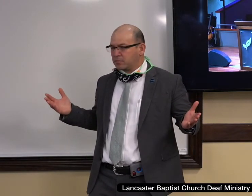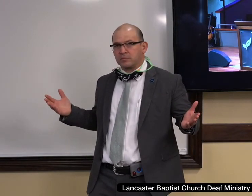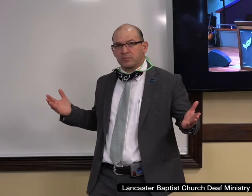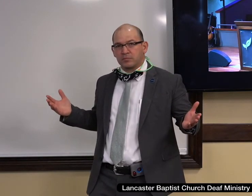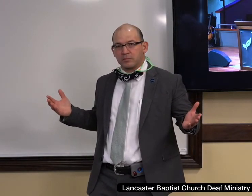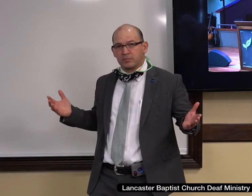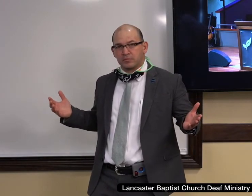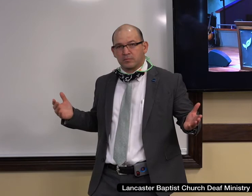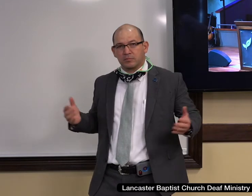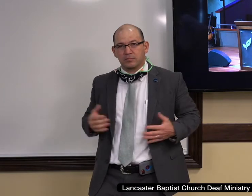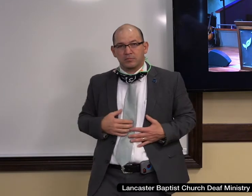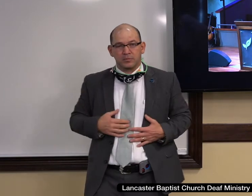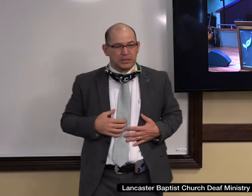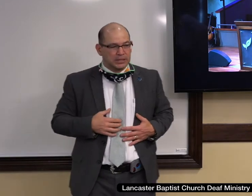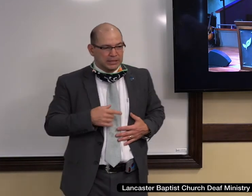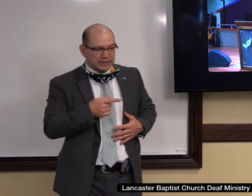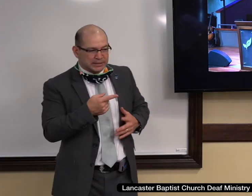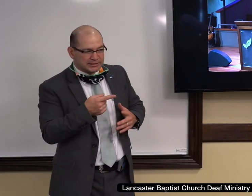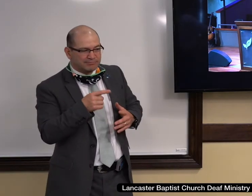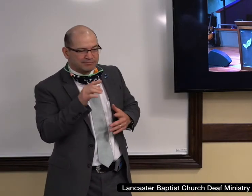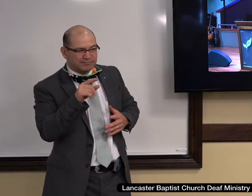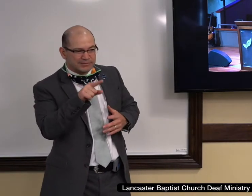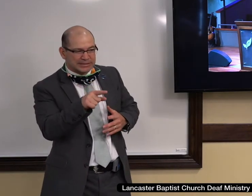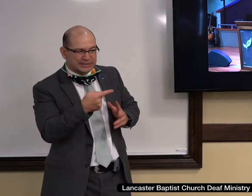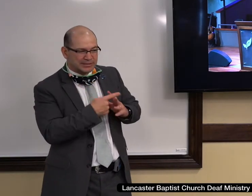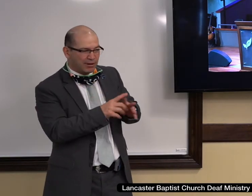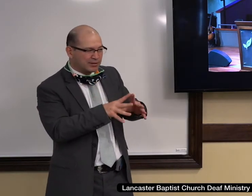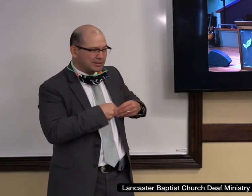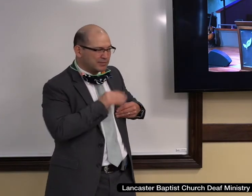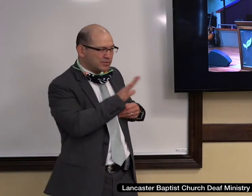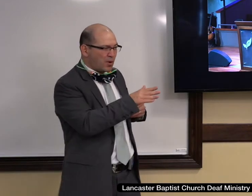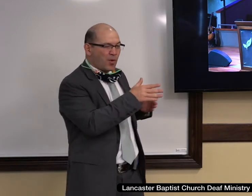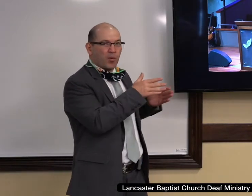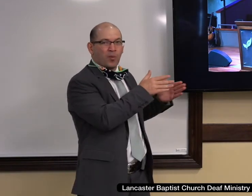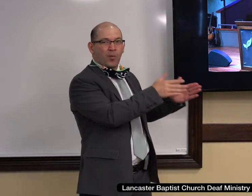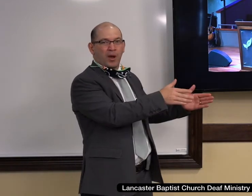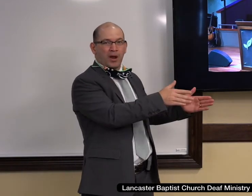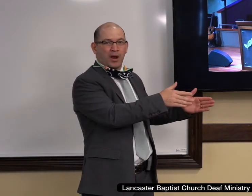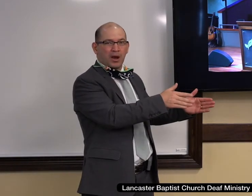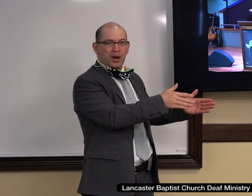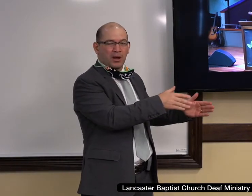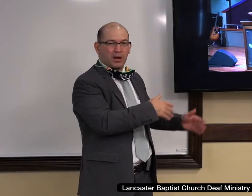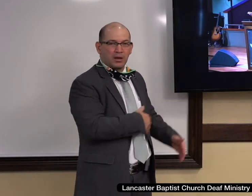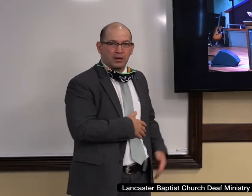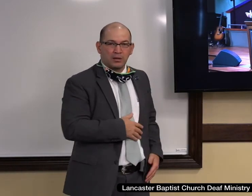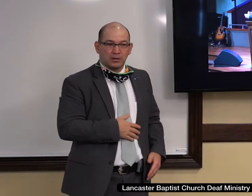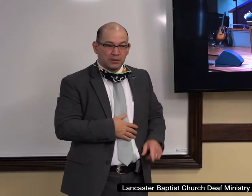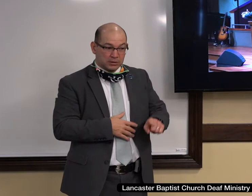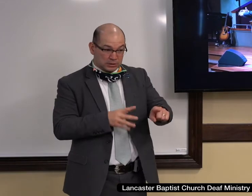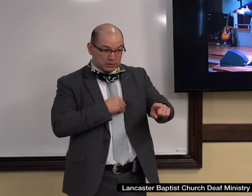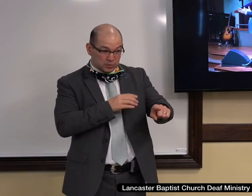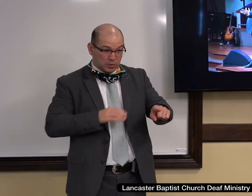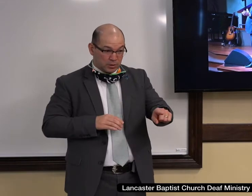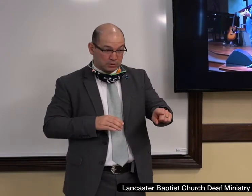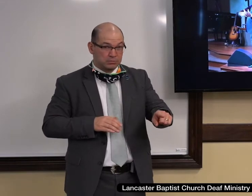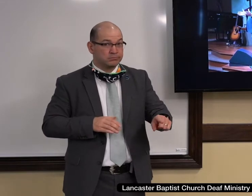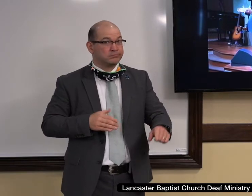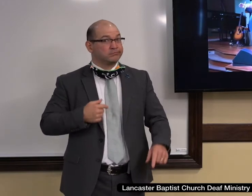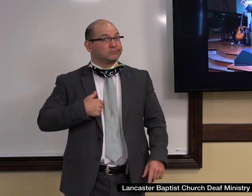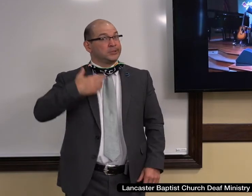Relativism, finding root. Potentially walking away from the truth. Some would say, was he ever saved? That's something that only God knows. But what